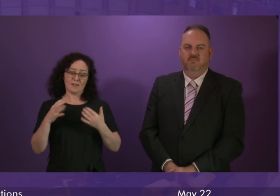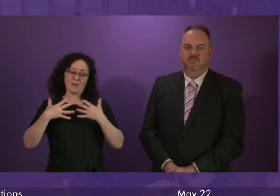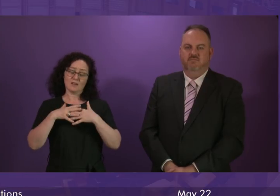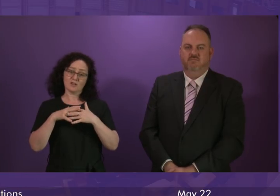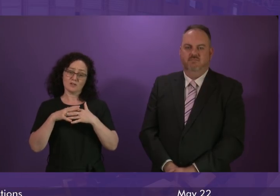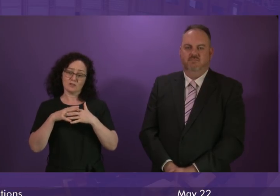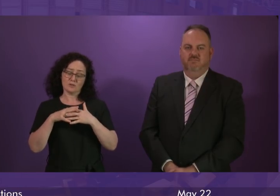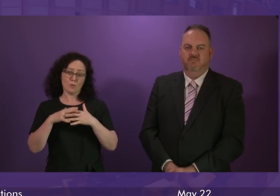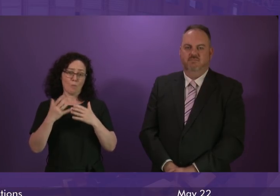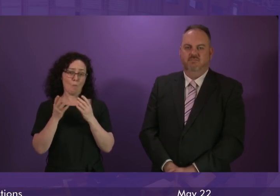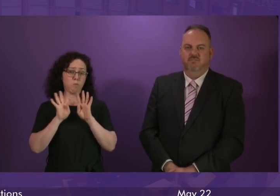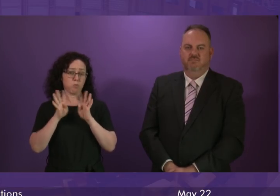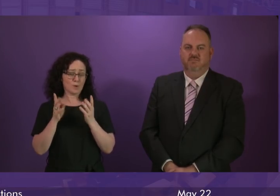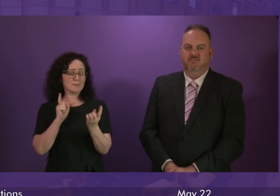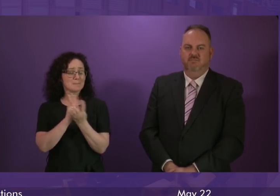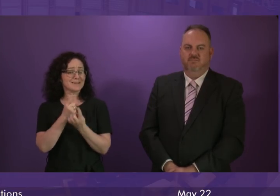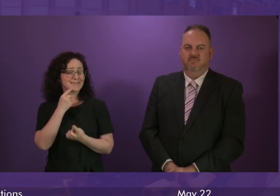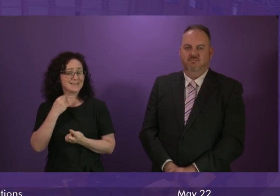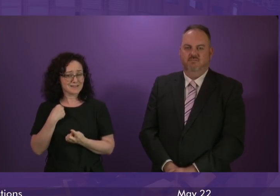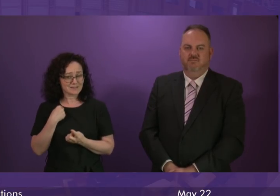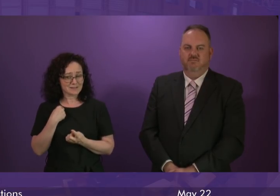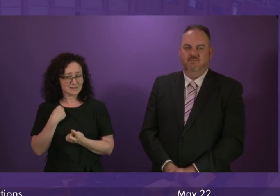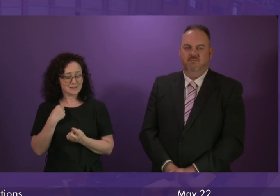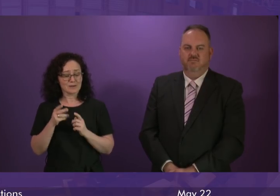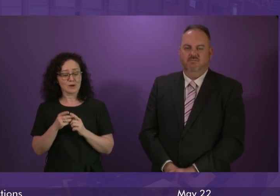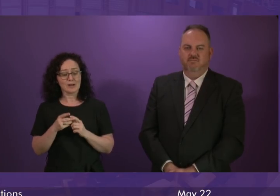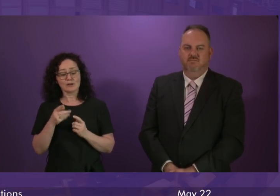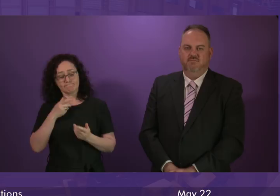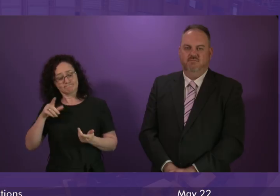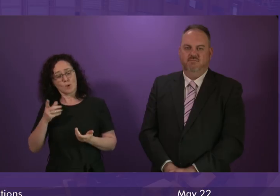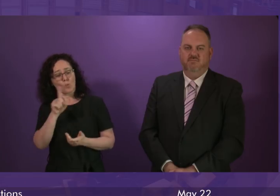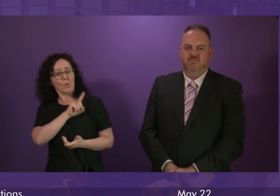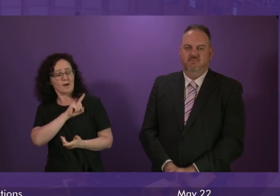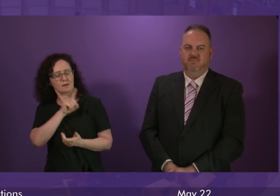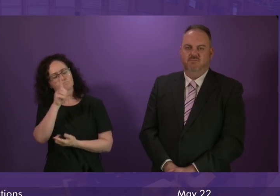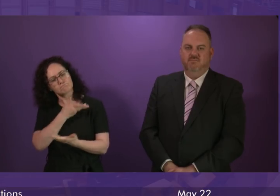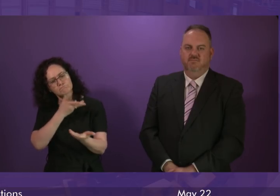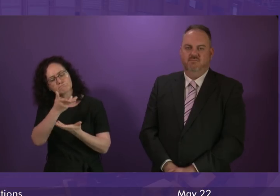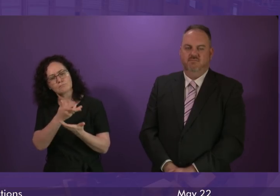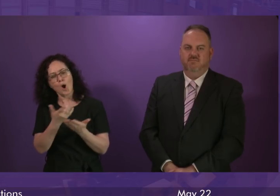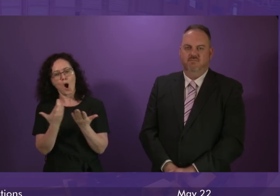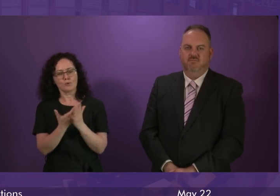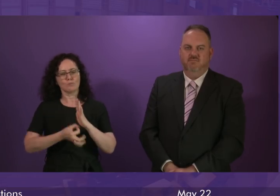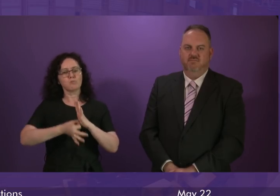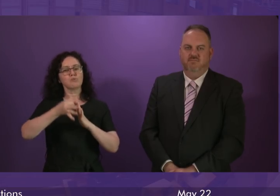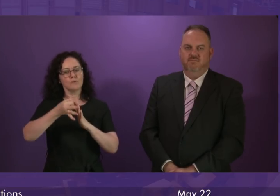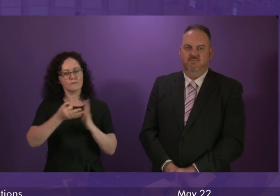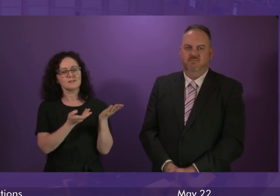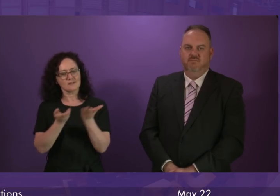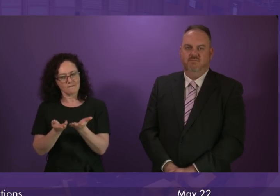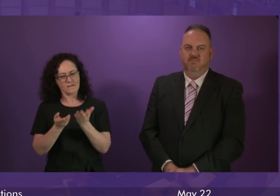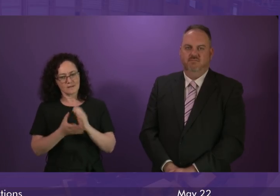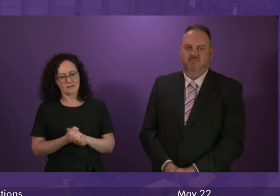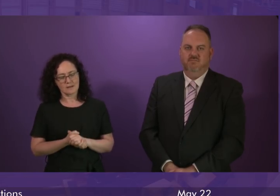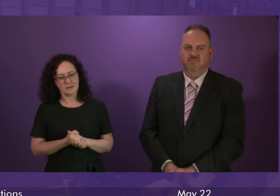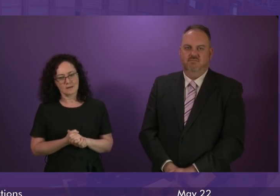yesterday to seek assurances about progress in relation to improvement work required, and she has been clear in her expectations that the Board and